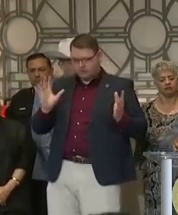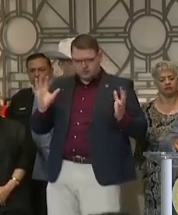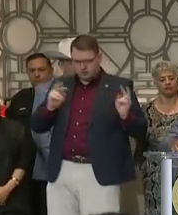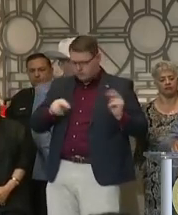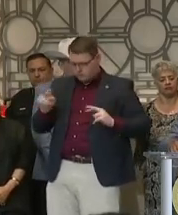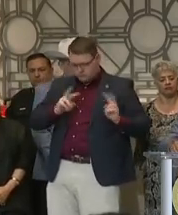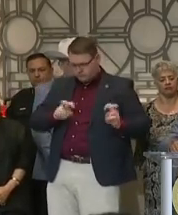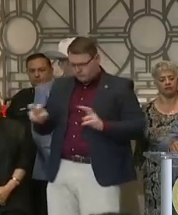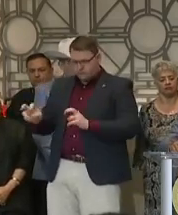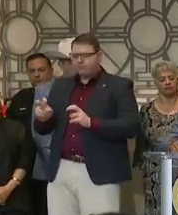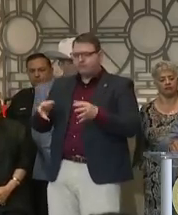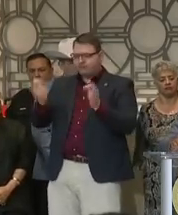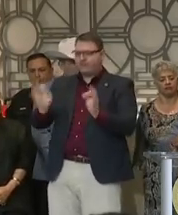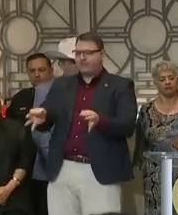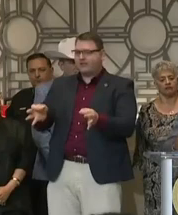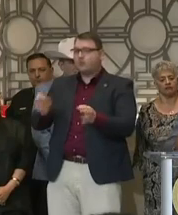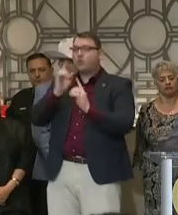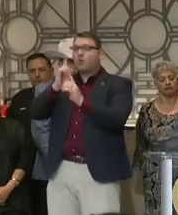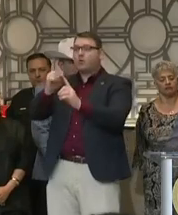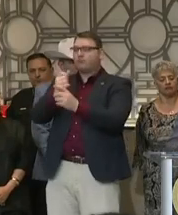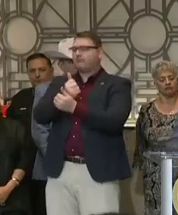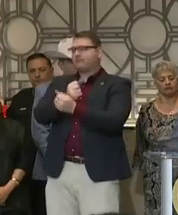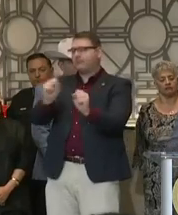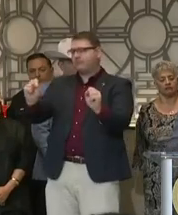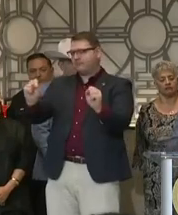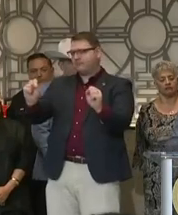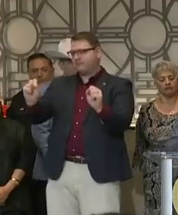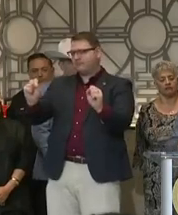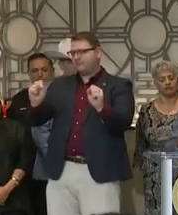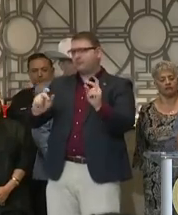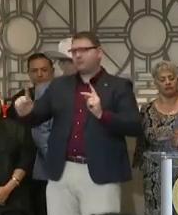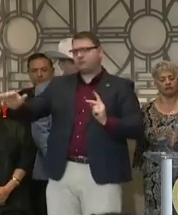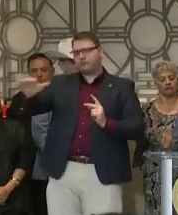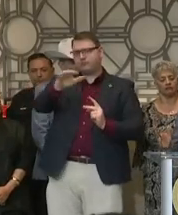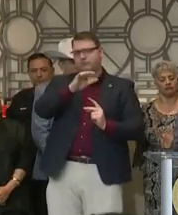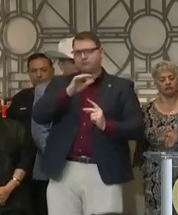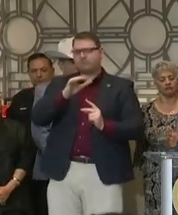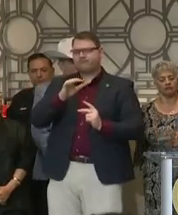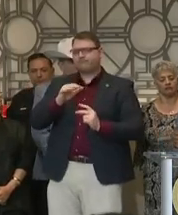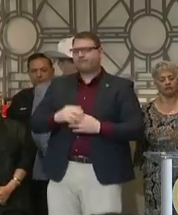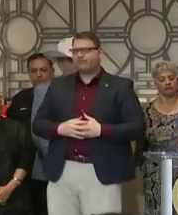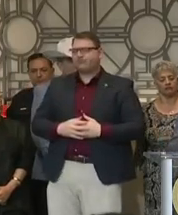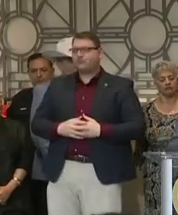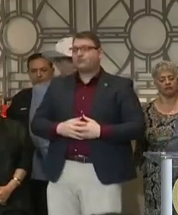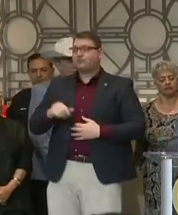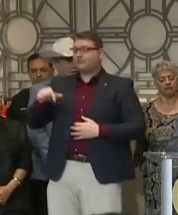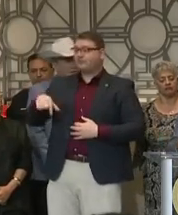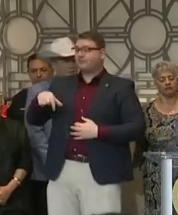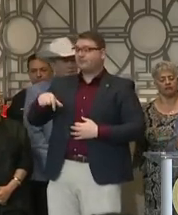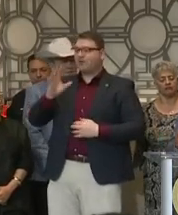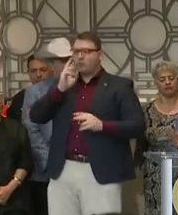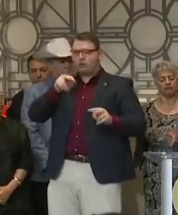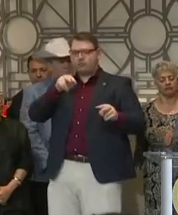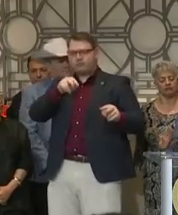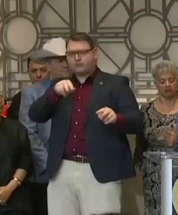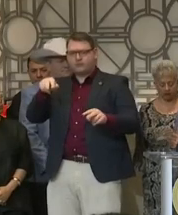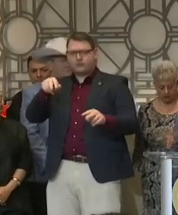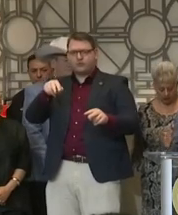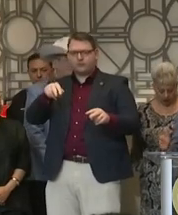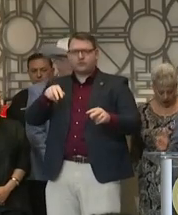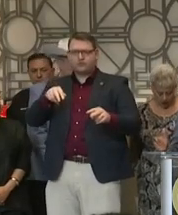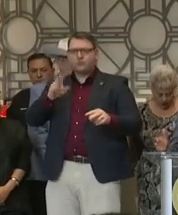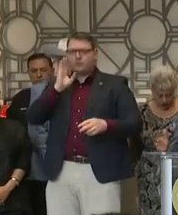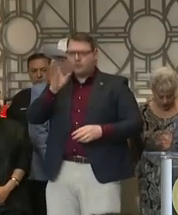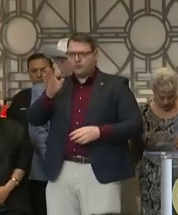will do. And so we will carefully monitor this situation. And I am saying for the month of March